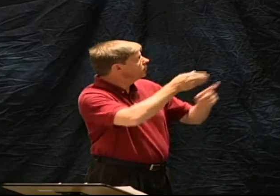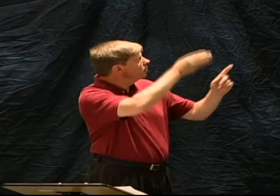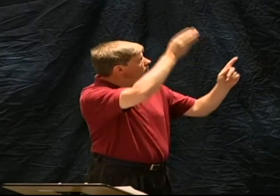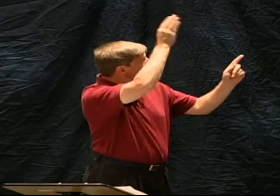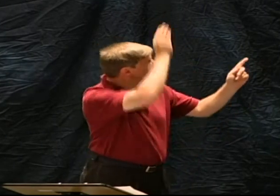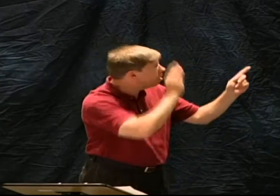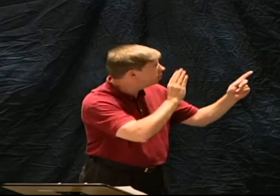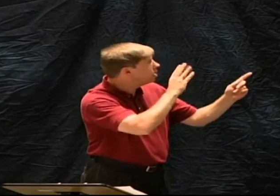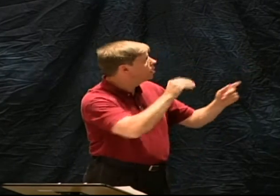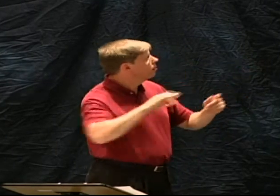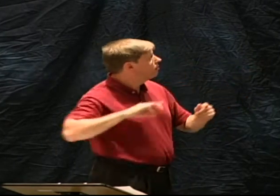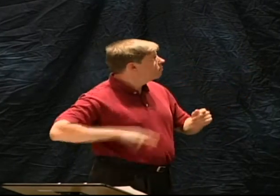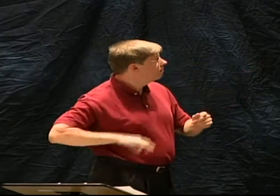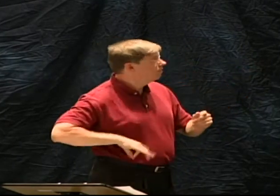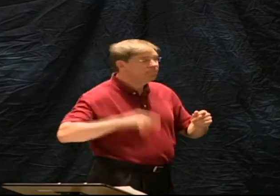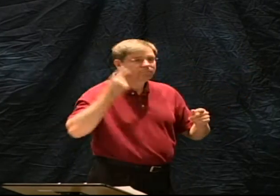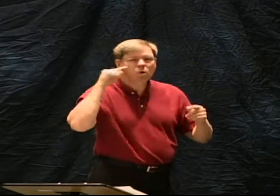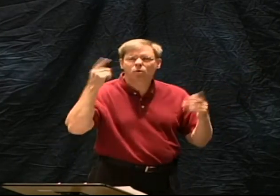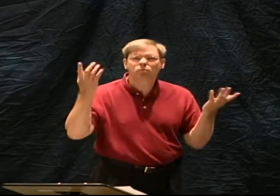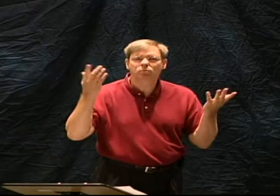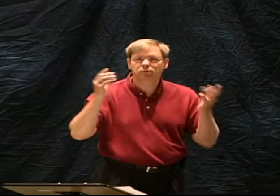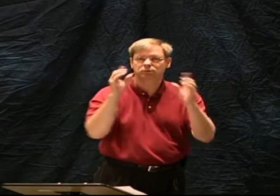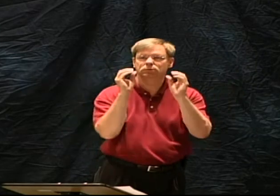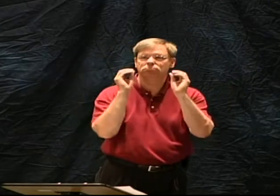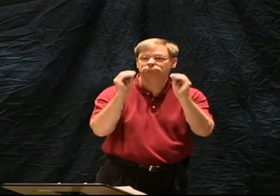of God and is profitable for doctrine,